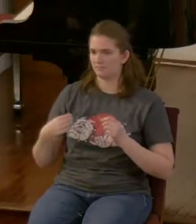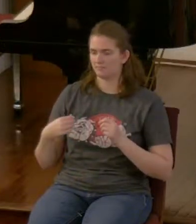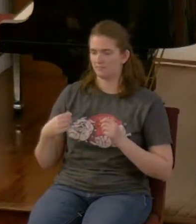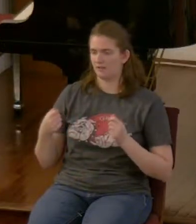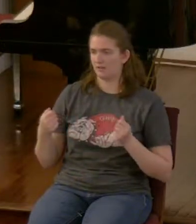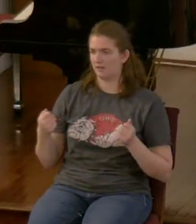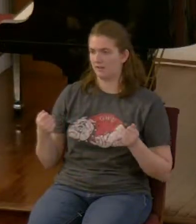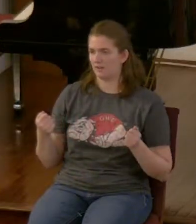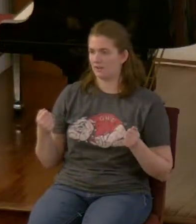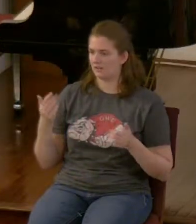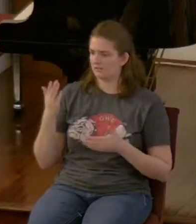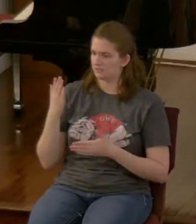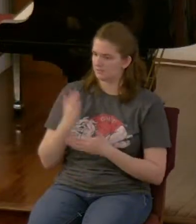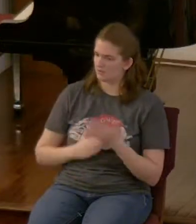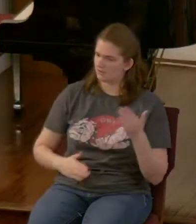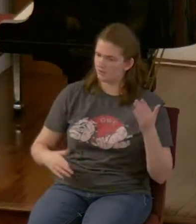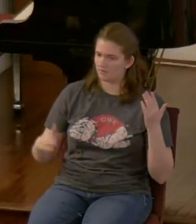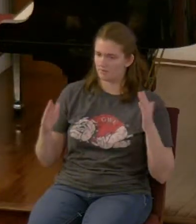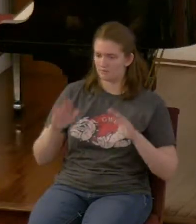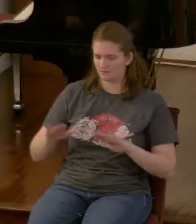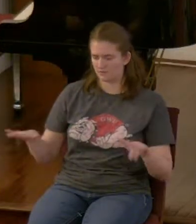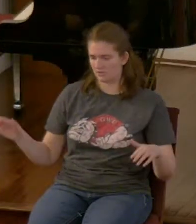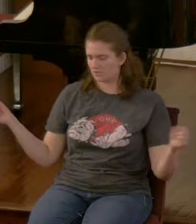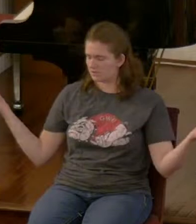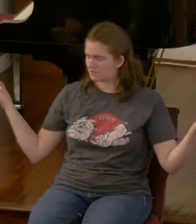and it had some of the kids scared to death some of them were terrified